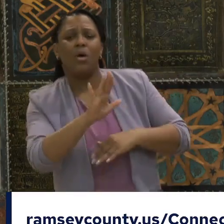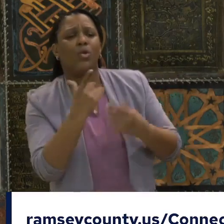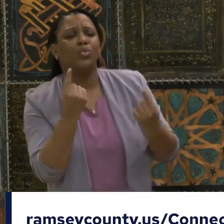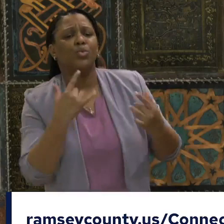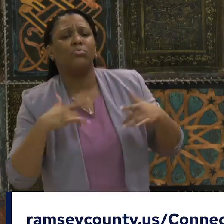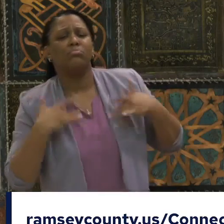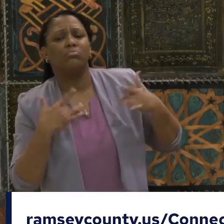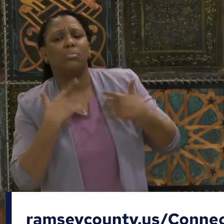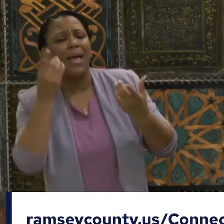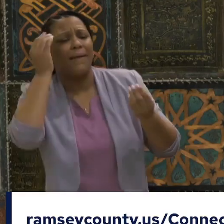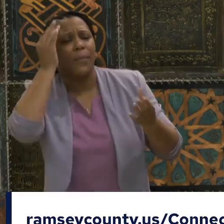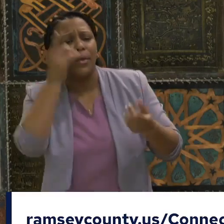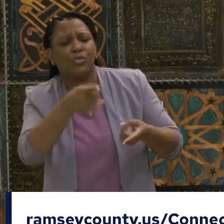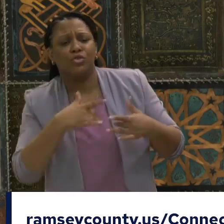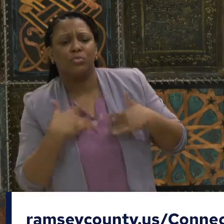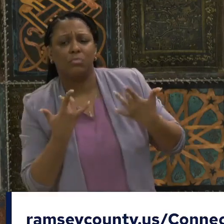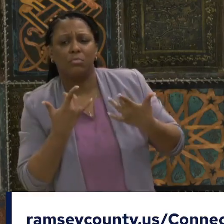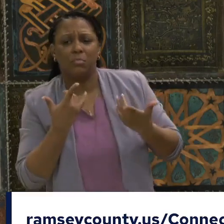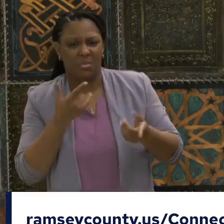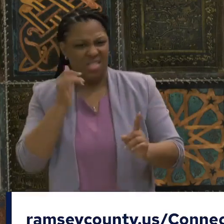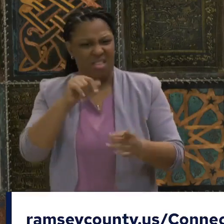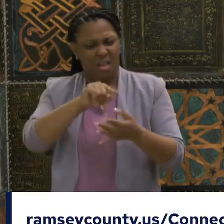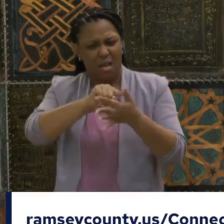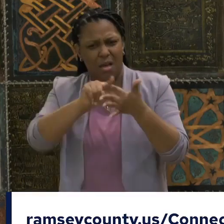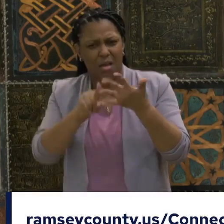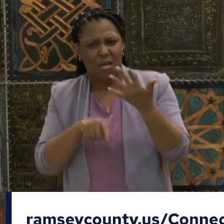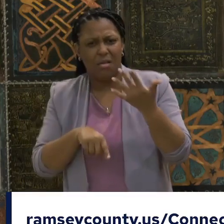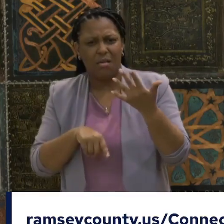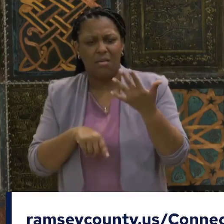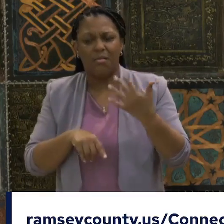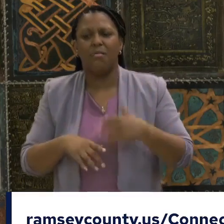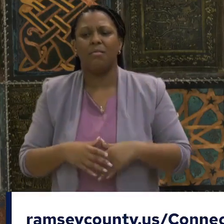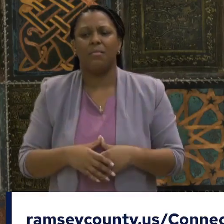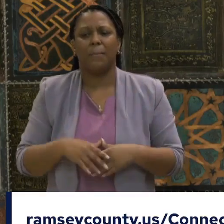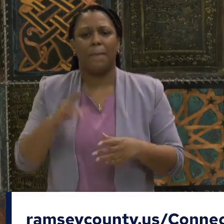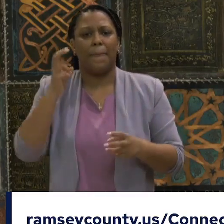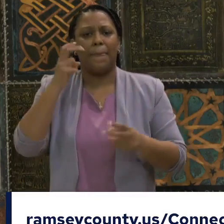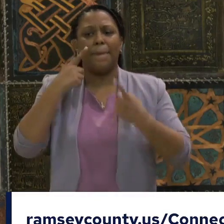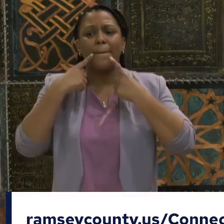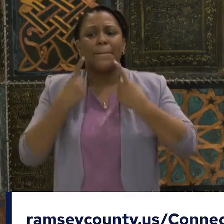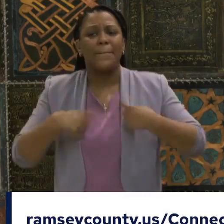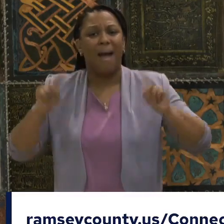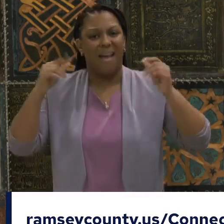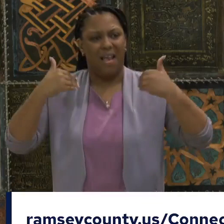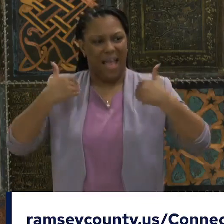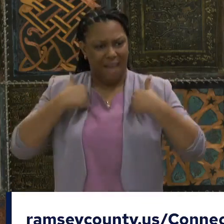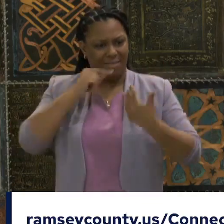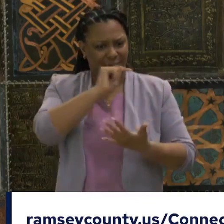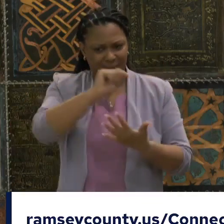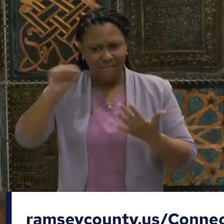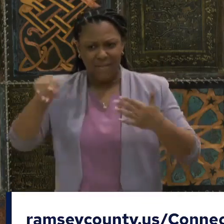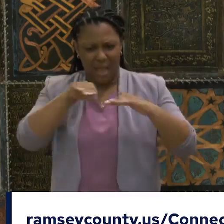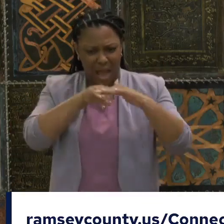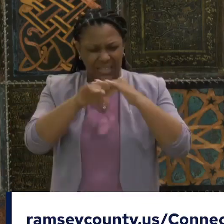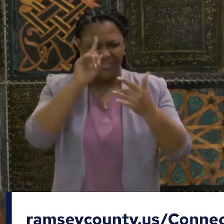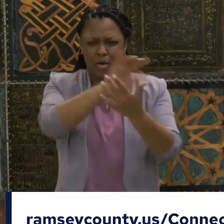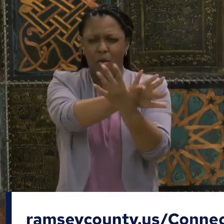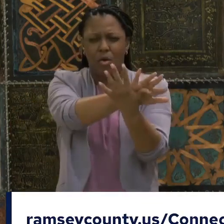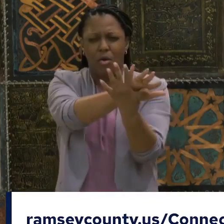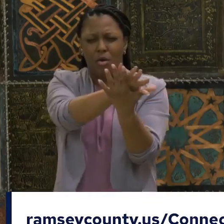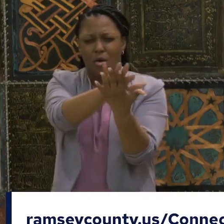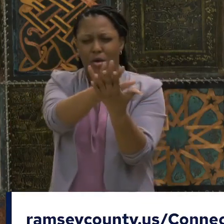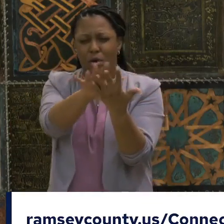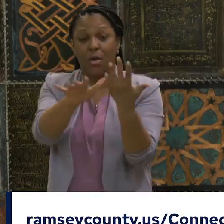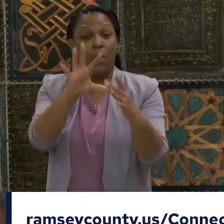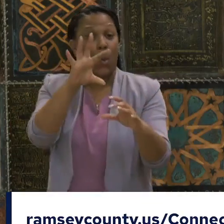That's what internet connectivity is about. They've been able to access job opportunities. And